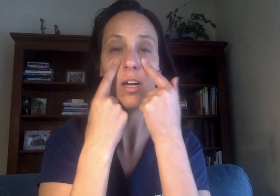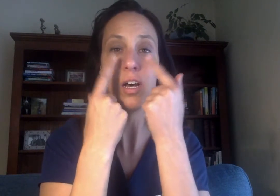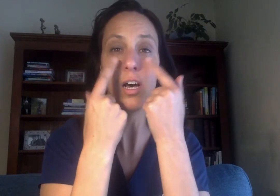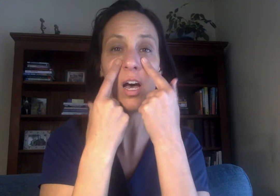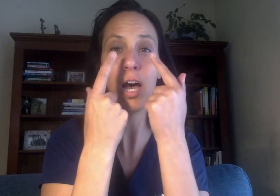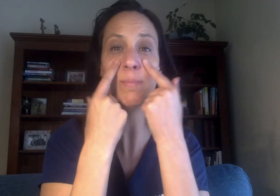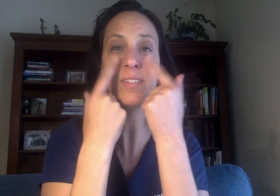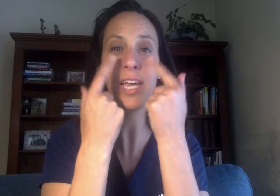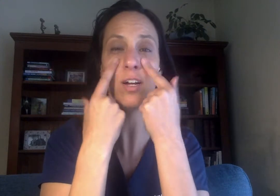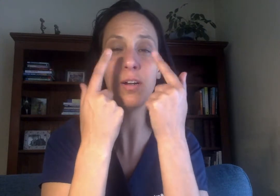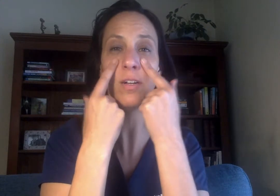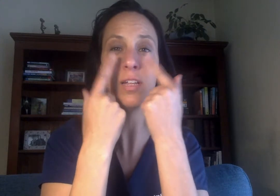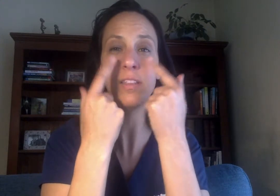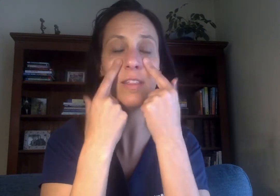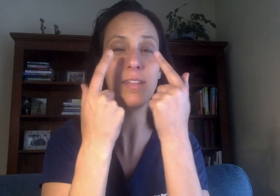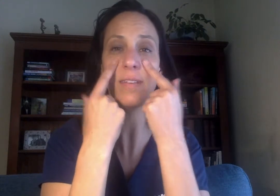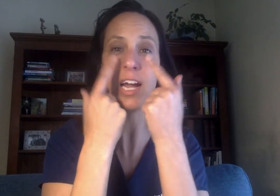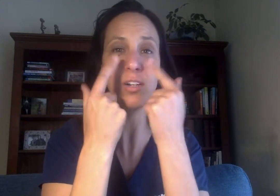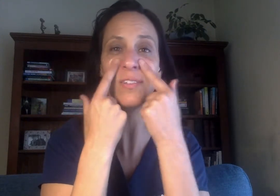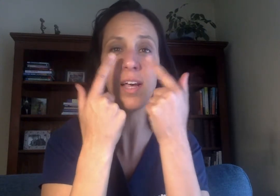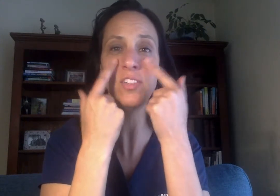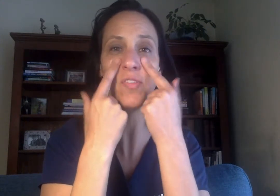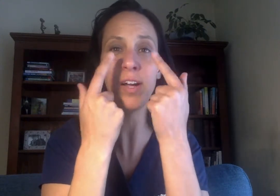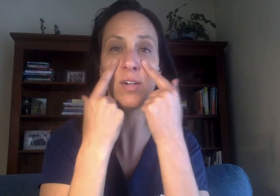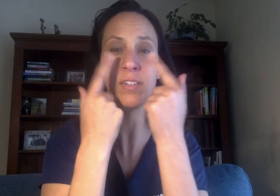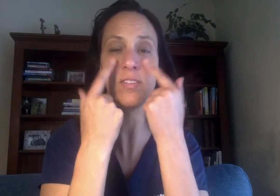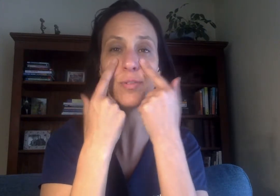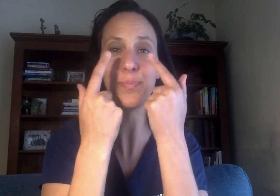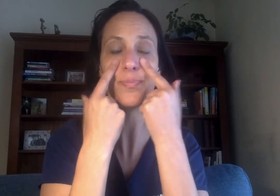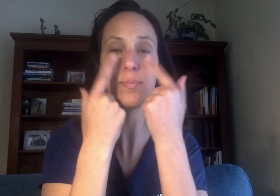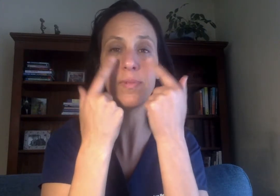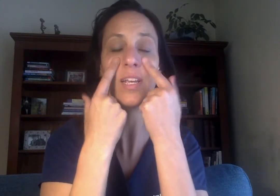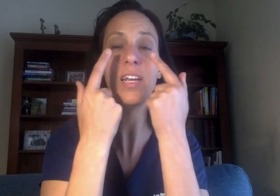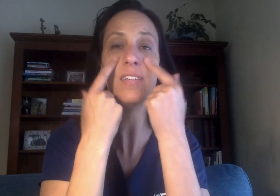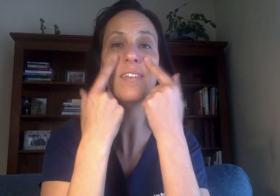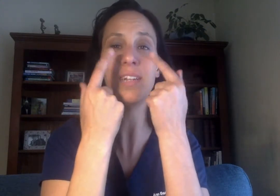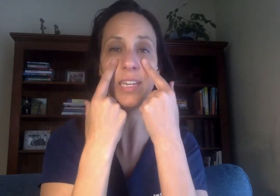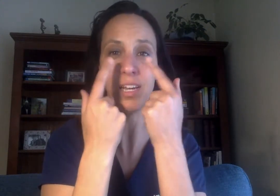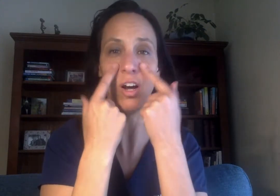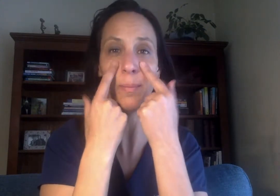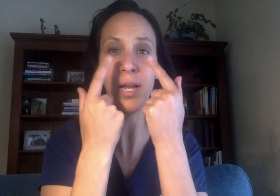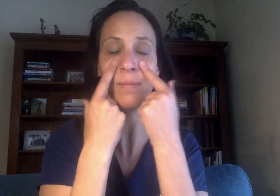I'm scared that this aerosolized virus is gonna get on me.